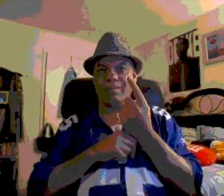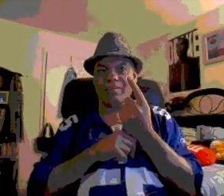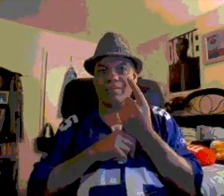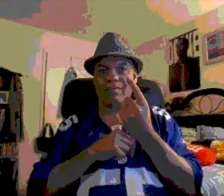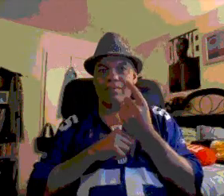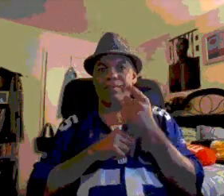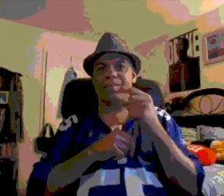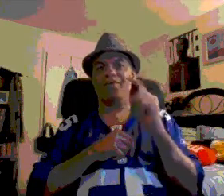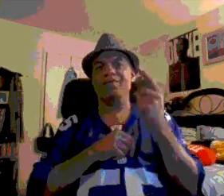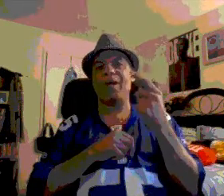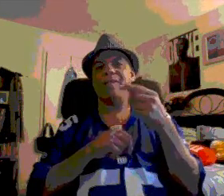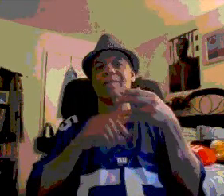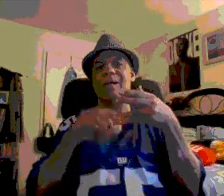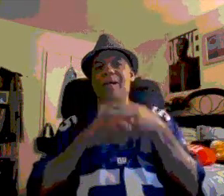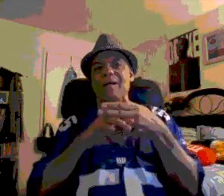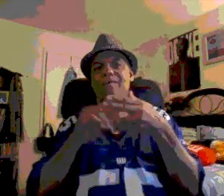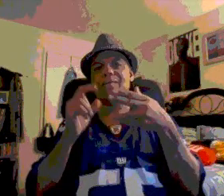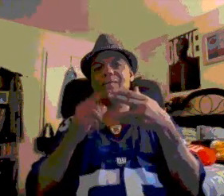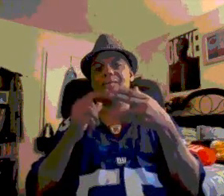What do you mean? Are we still mad at each other?